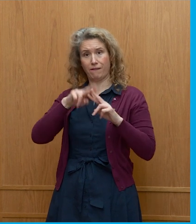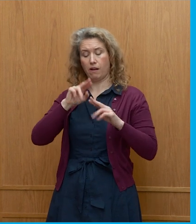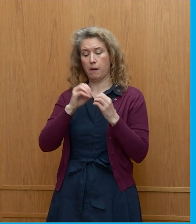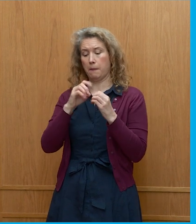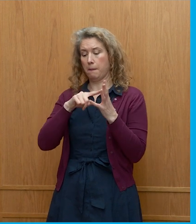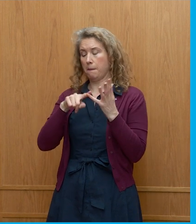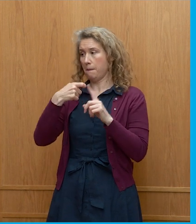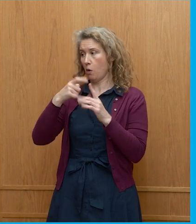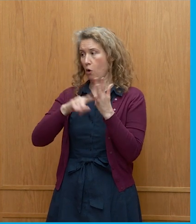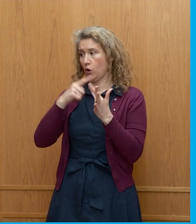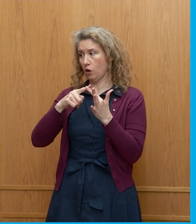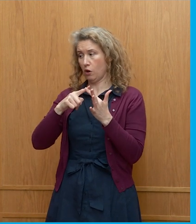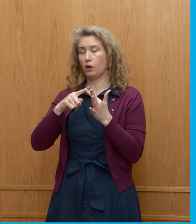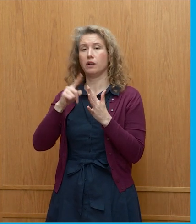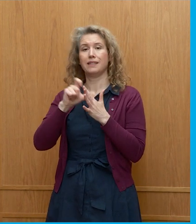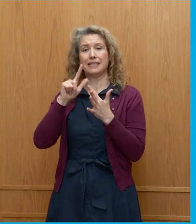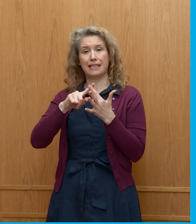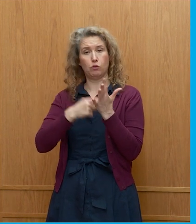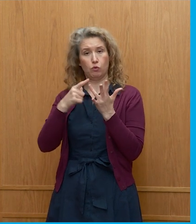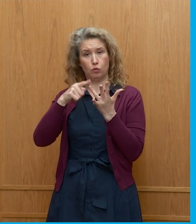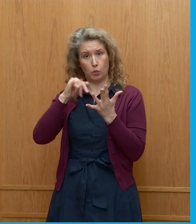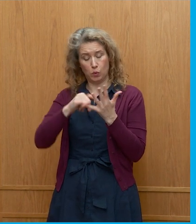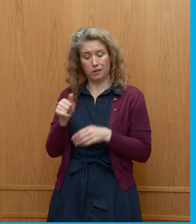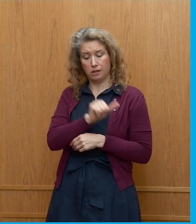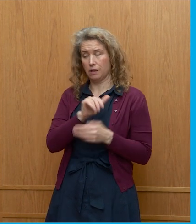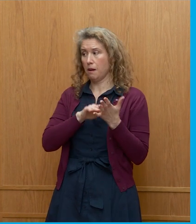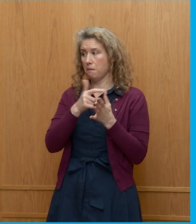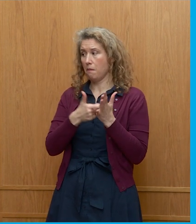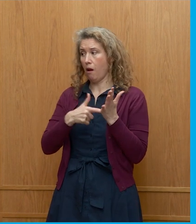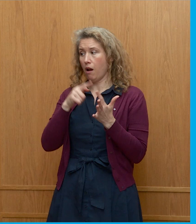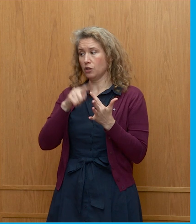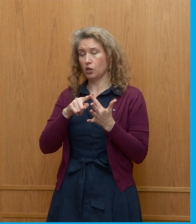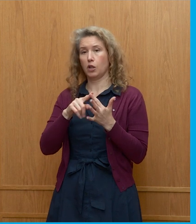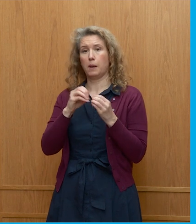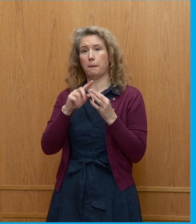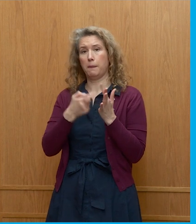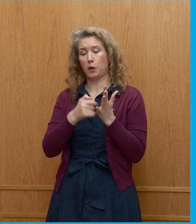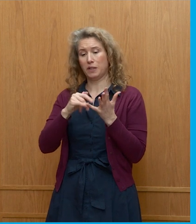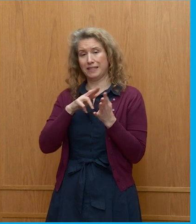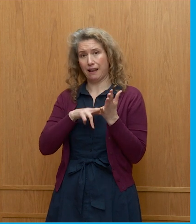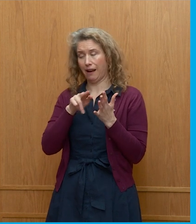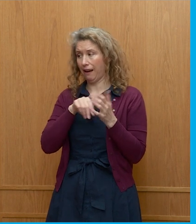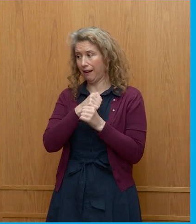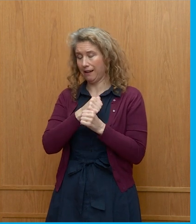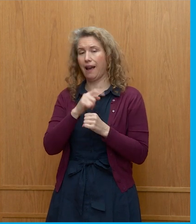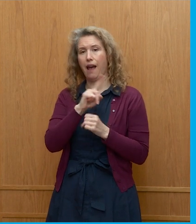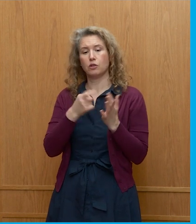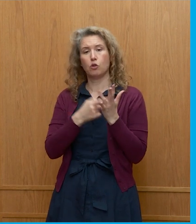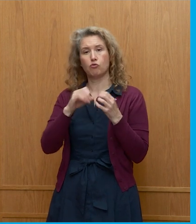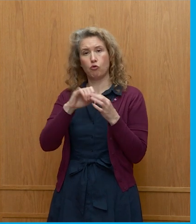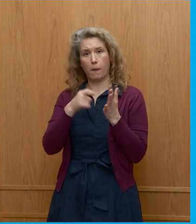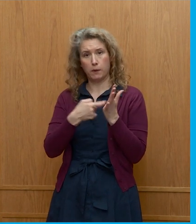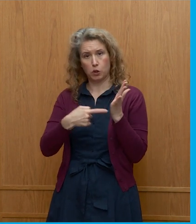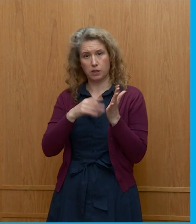de Rooz, Anne-Mater Bersing, sorry, and Robert Moran